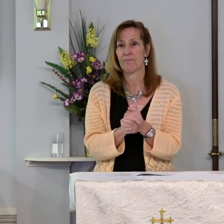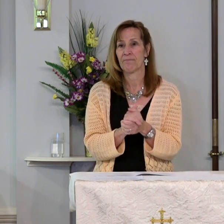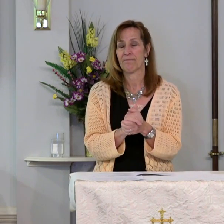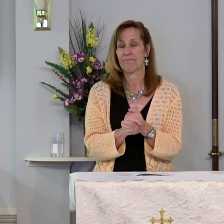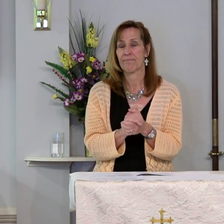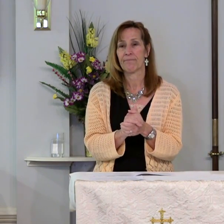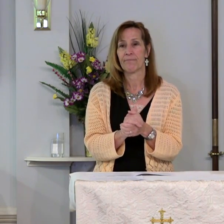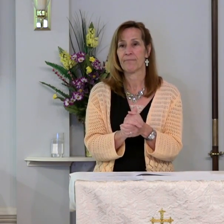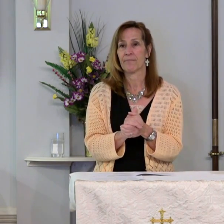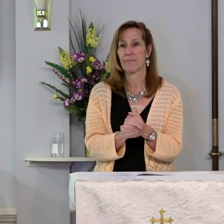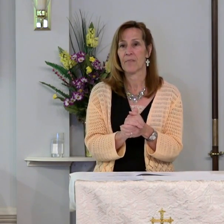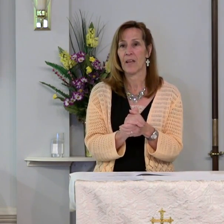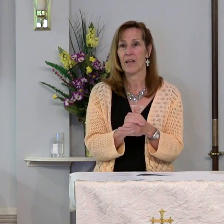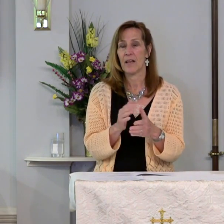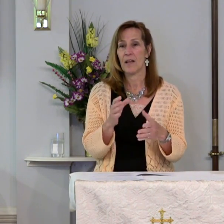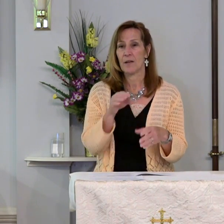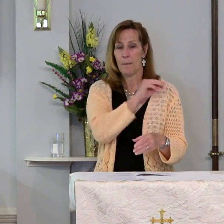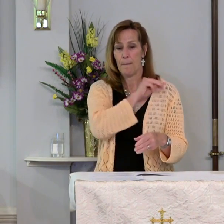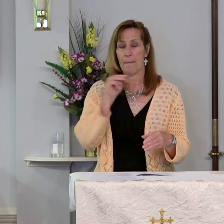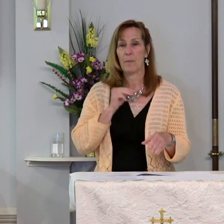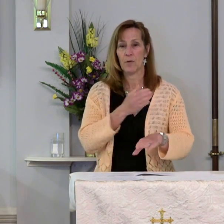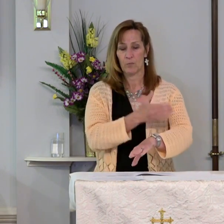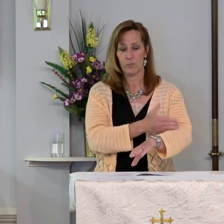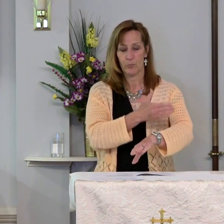and declining membership.